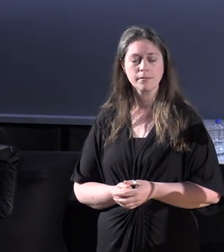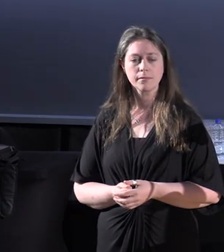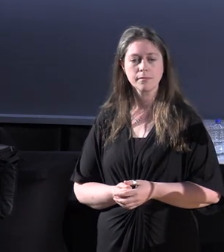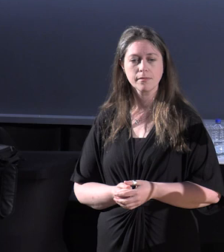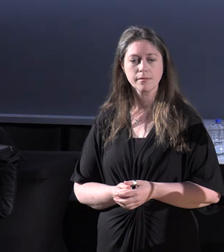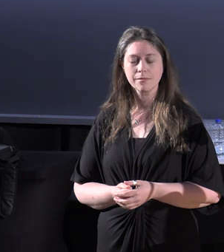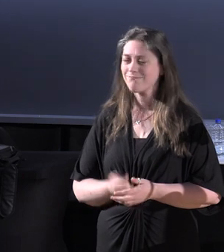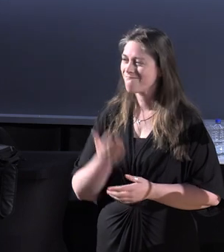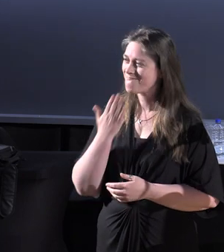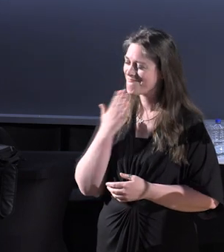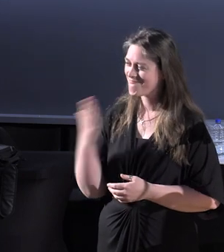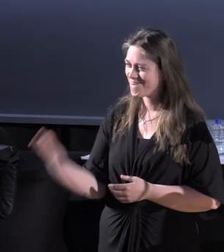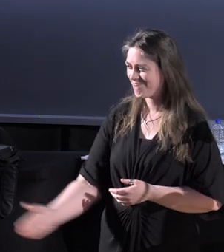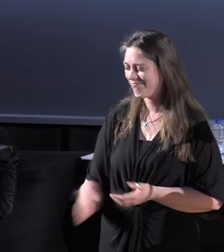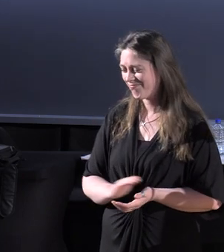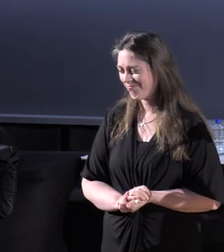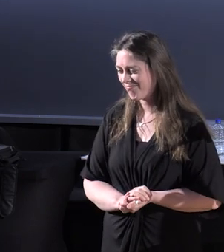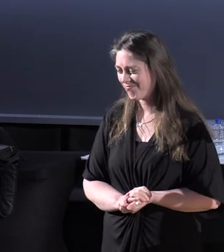Thank you very much, Rob.